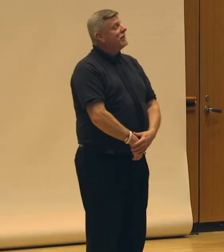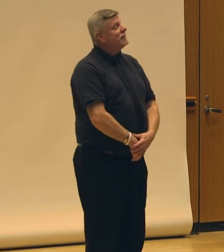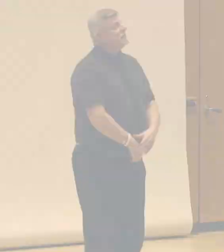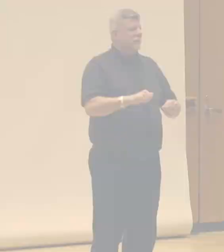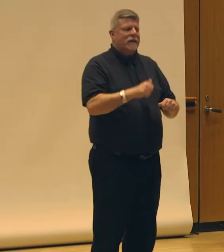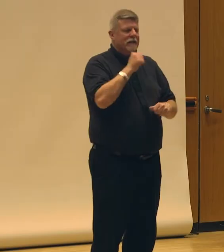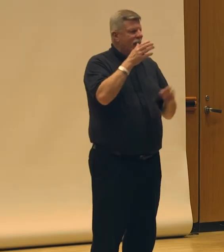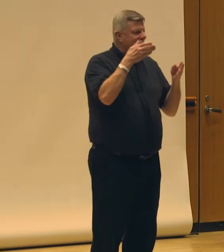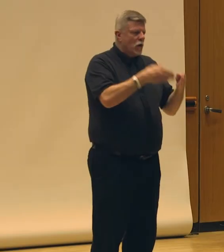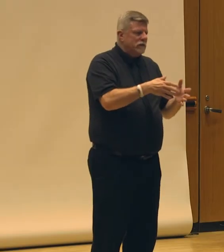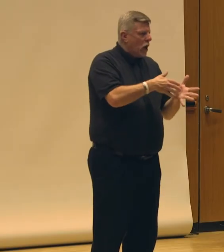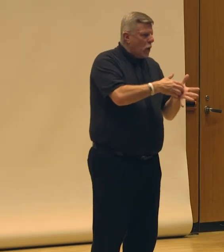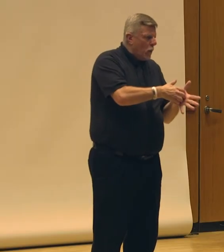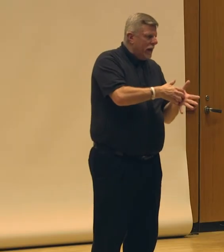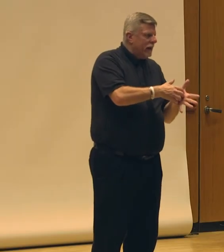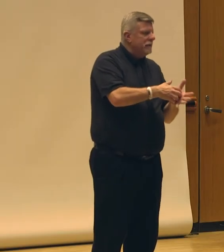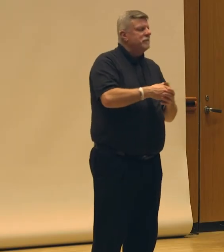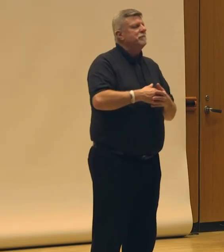Rima.